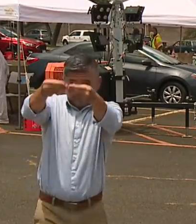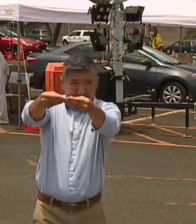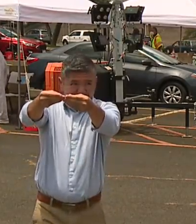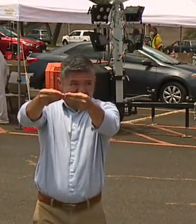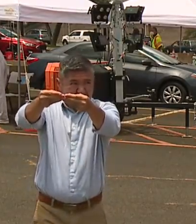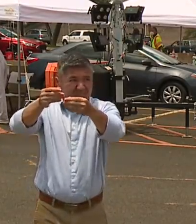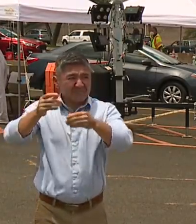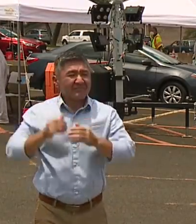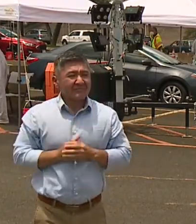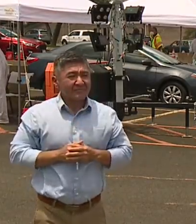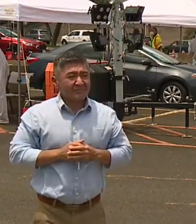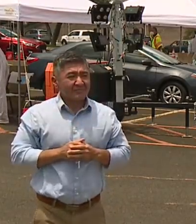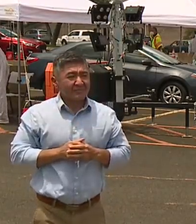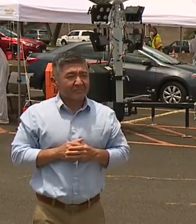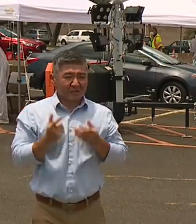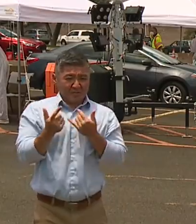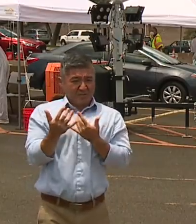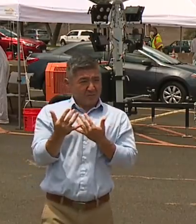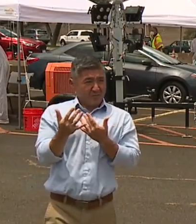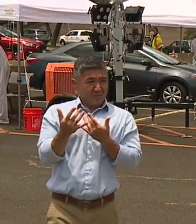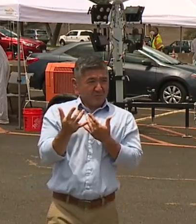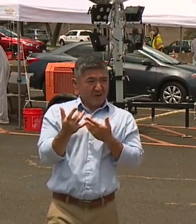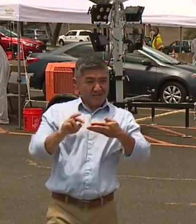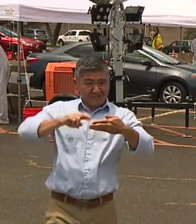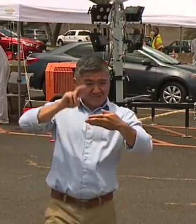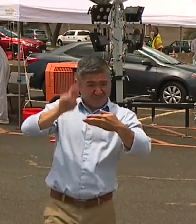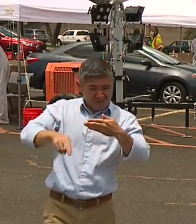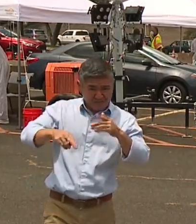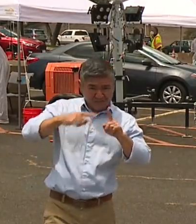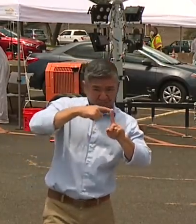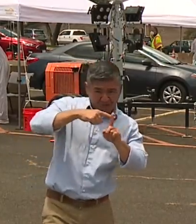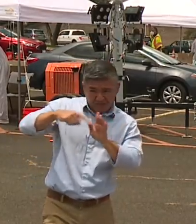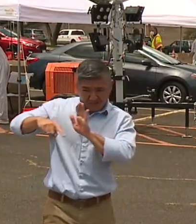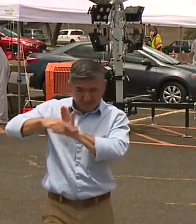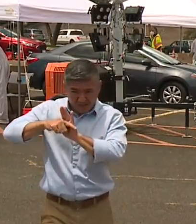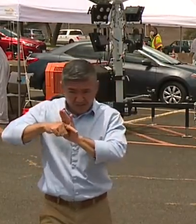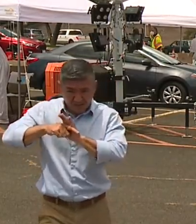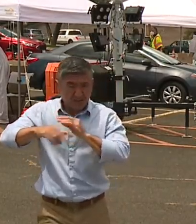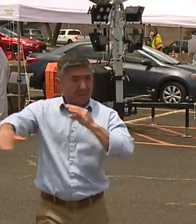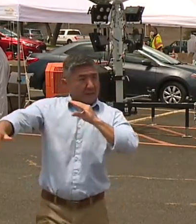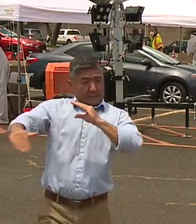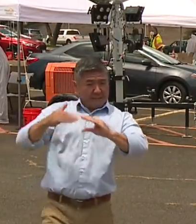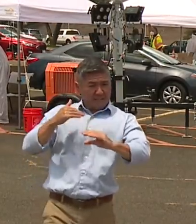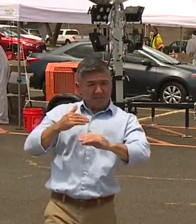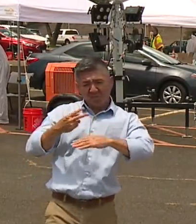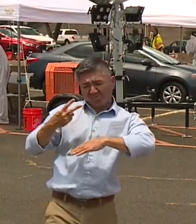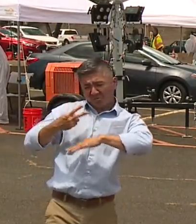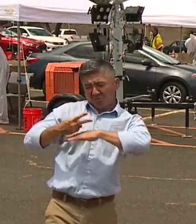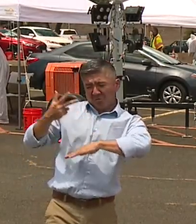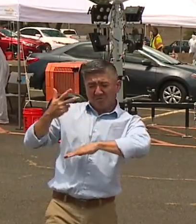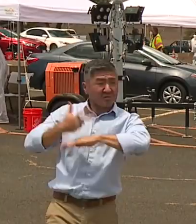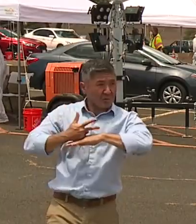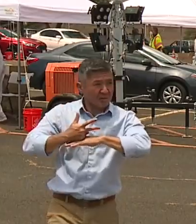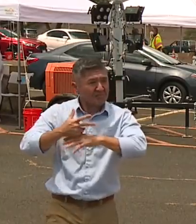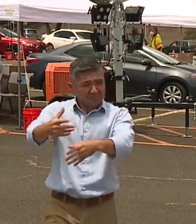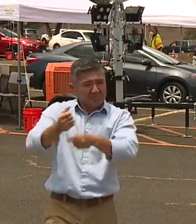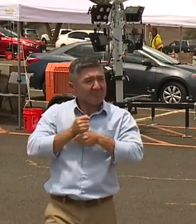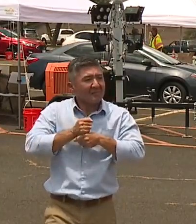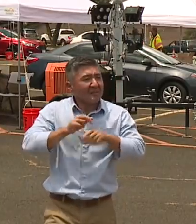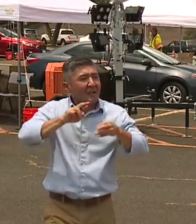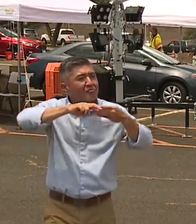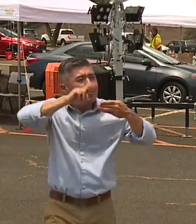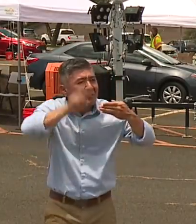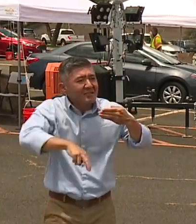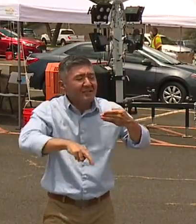people, and you'll get your results via email in about two to three days. So again, easy to do. Please be patient with